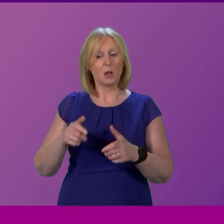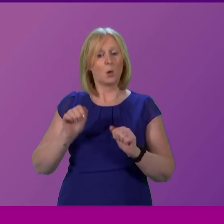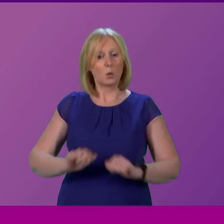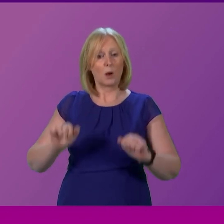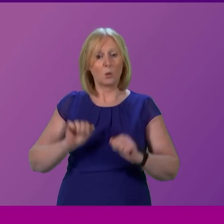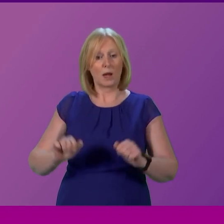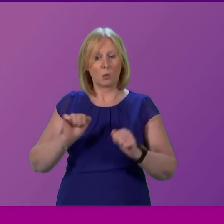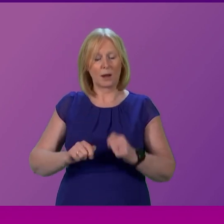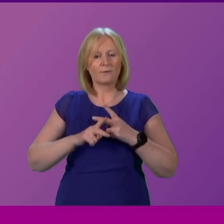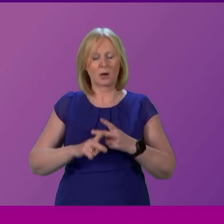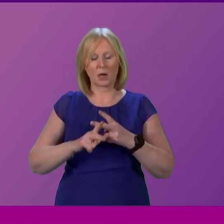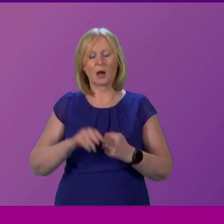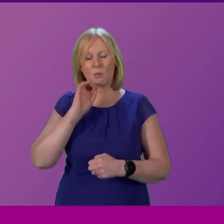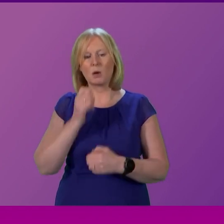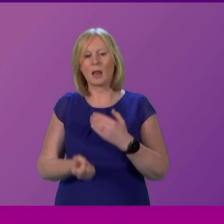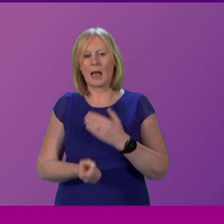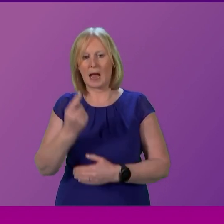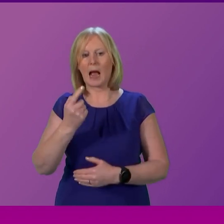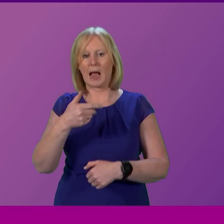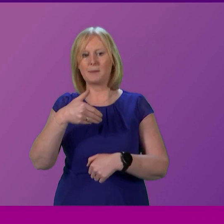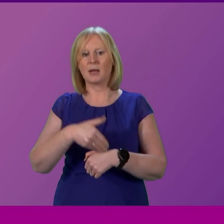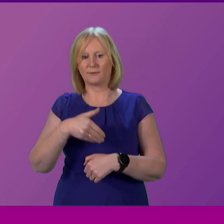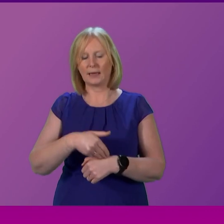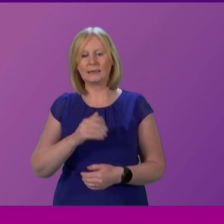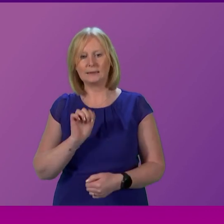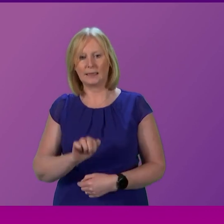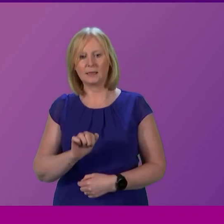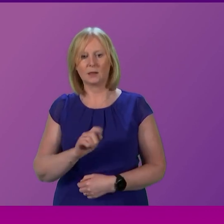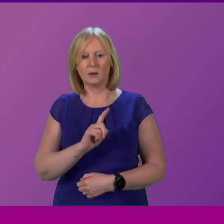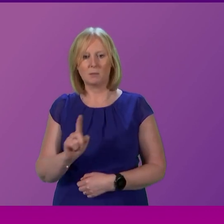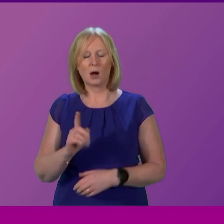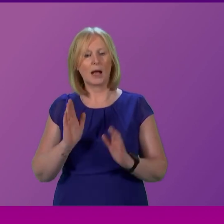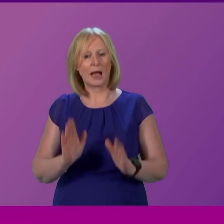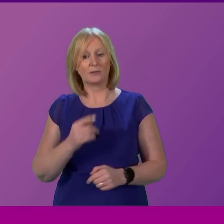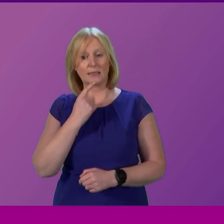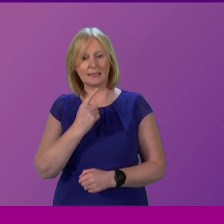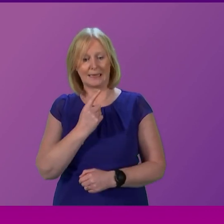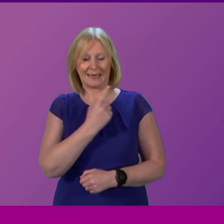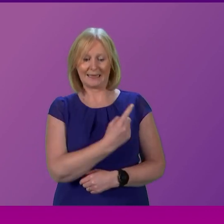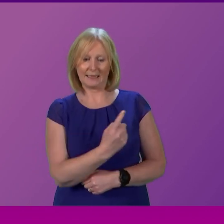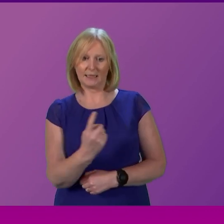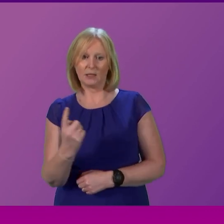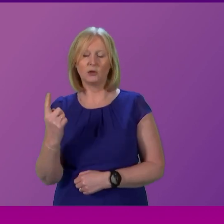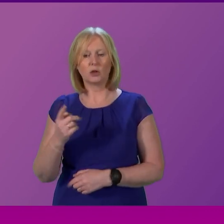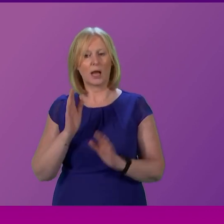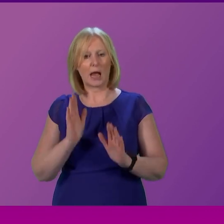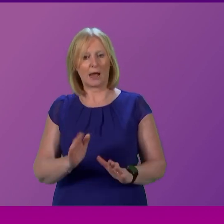come to harm what I think we'd have to say is that each individual death would have to be individually examined to understand the